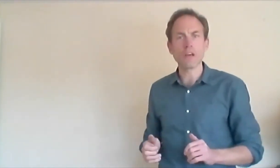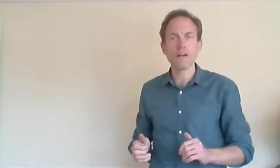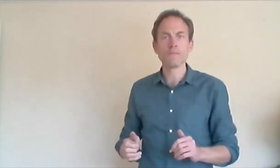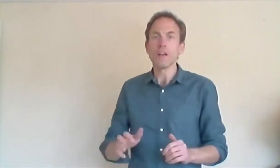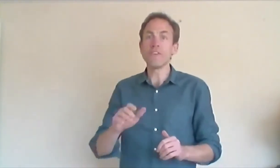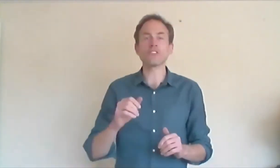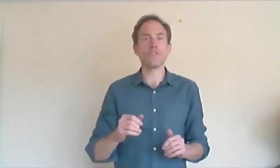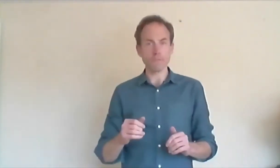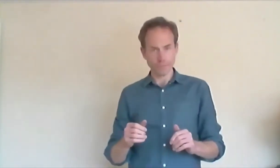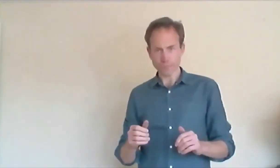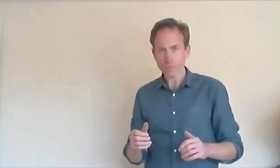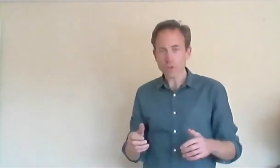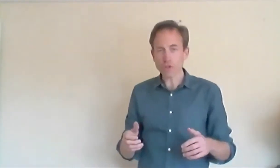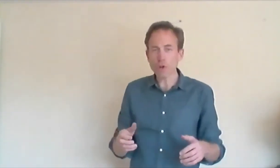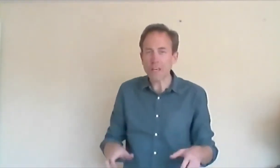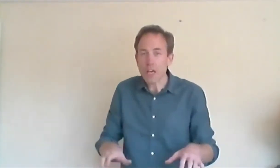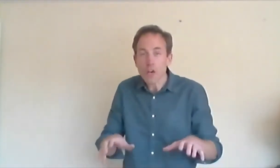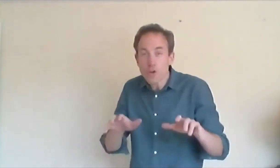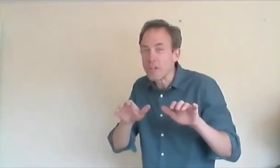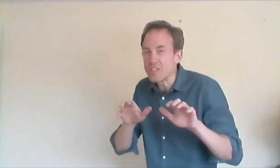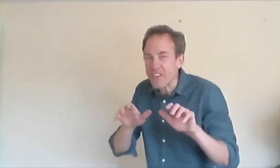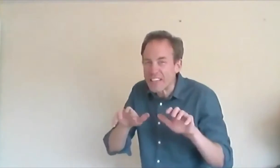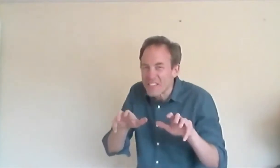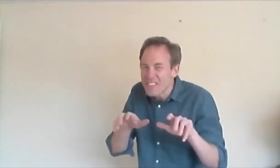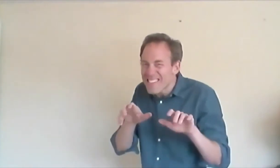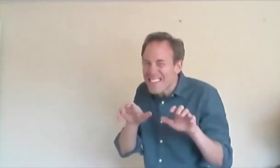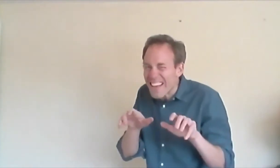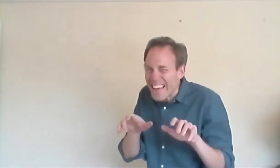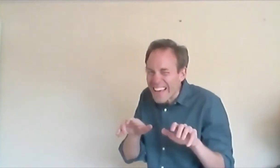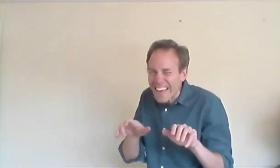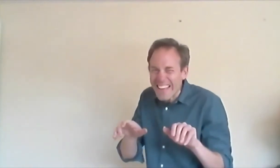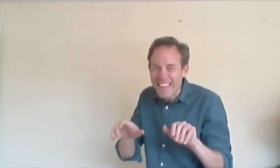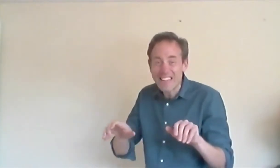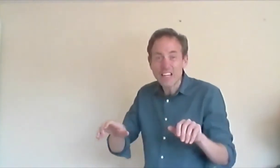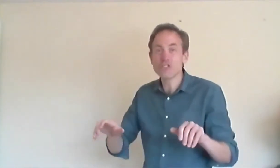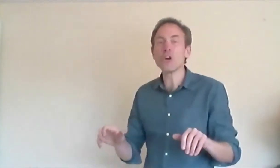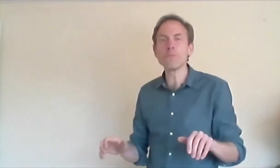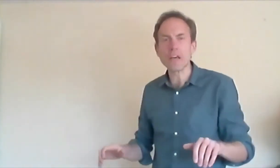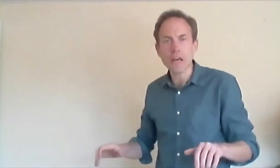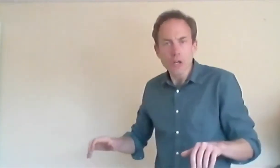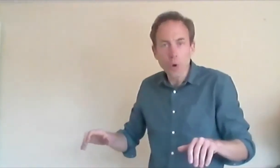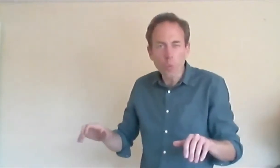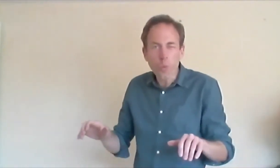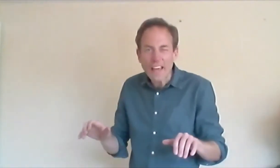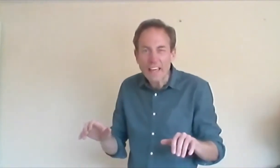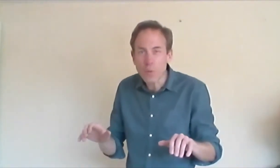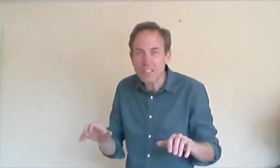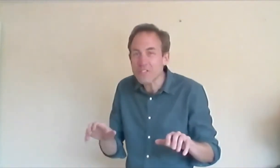First of all, show me your witchy fingers. And show me your wicked witchy